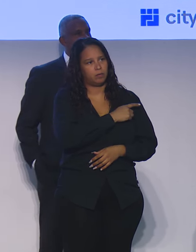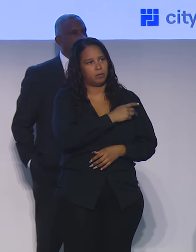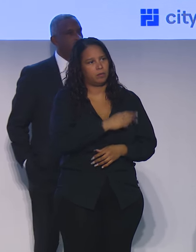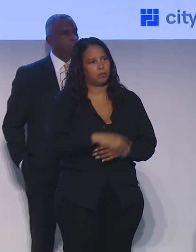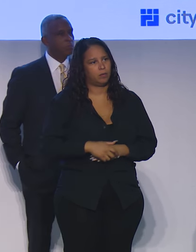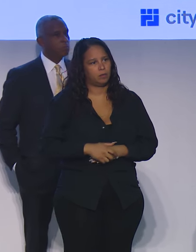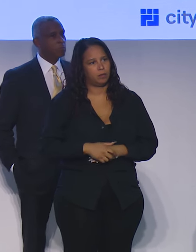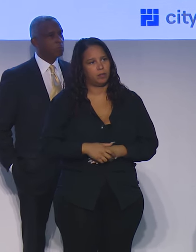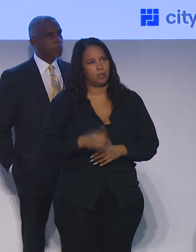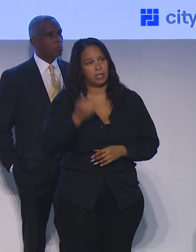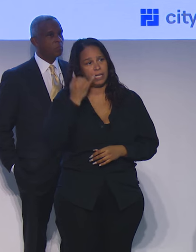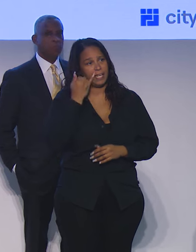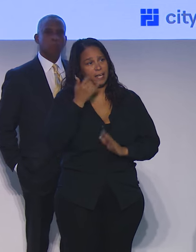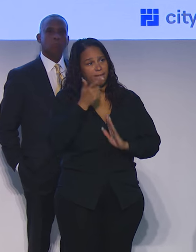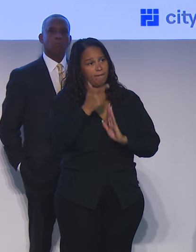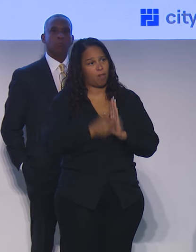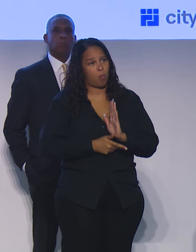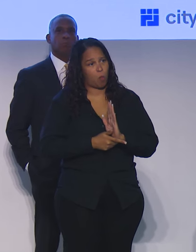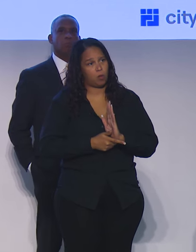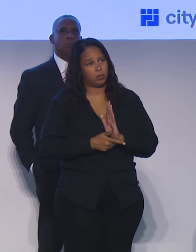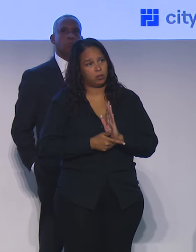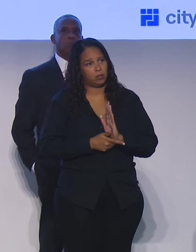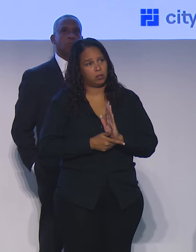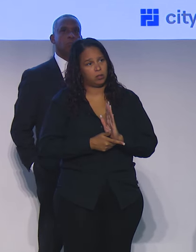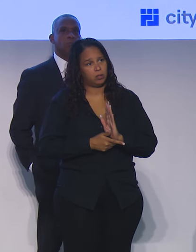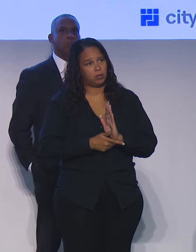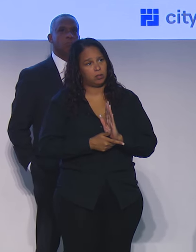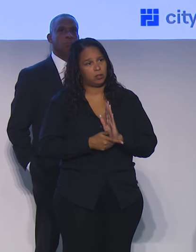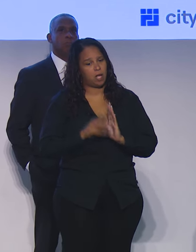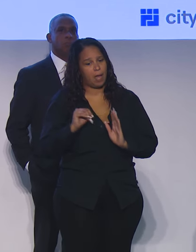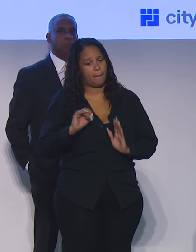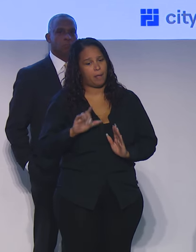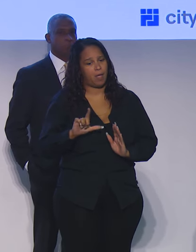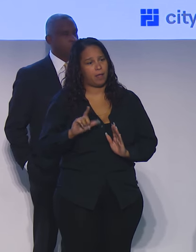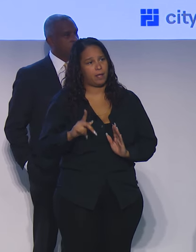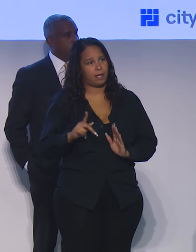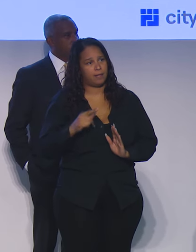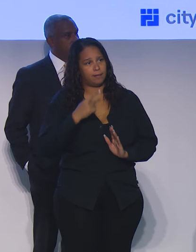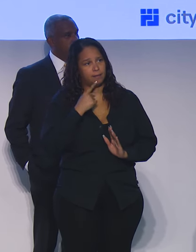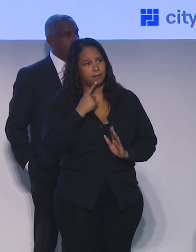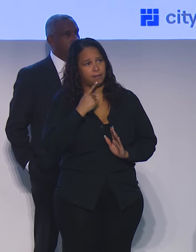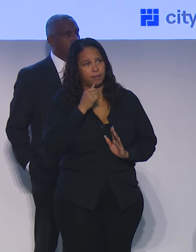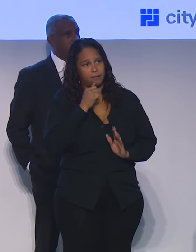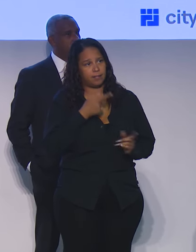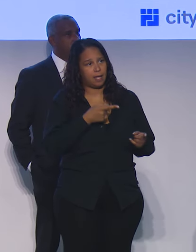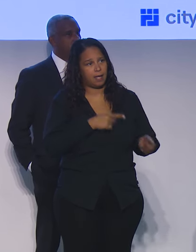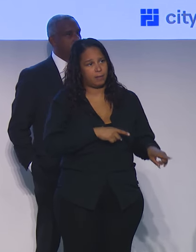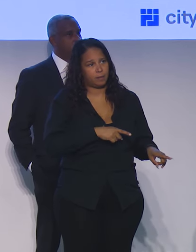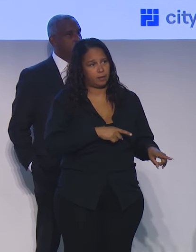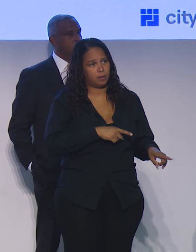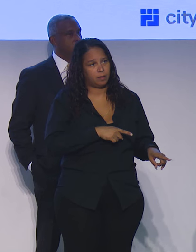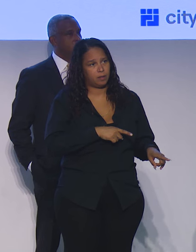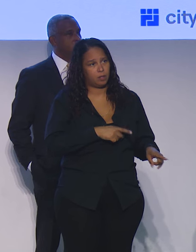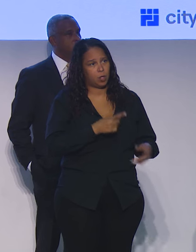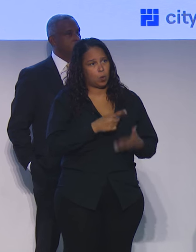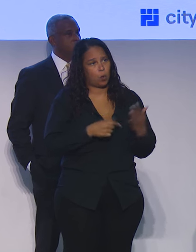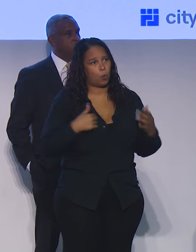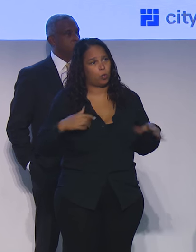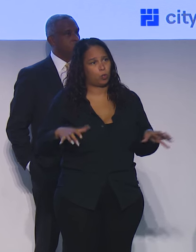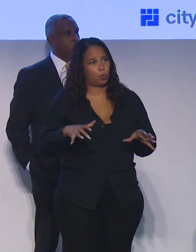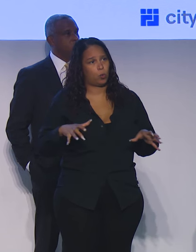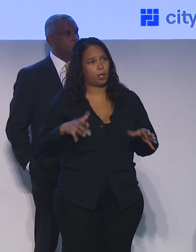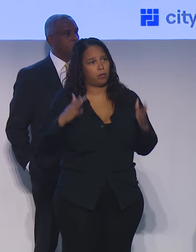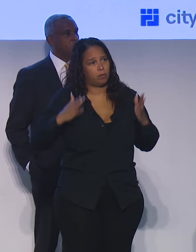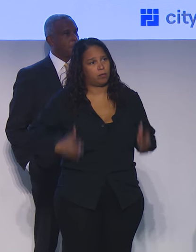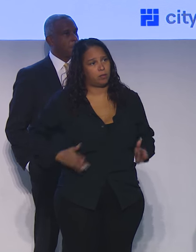If the law is an immoral law, as Martin Luther King said, one doesn't have to obey it. What you have to do as a physician is